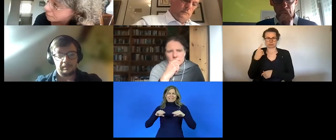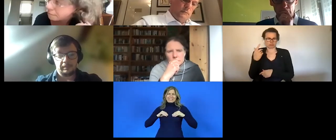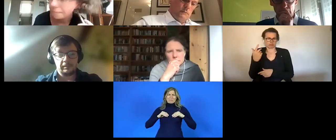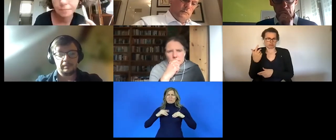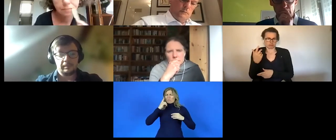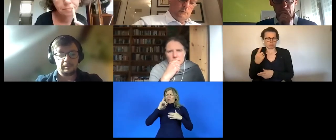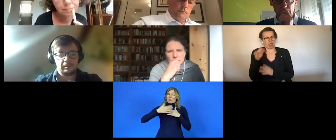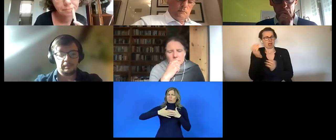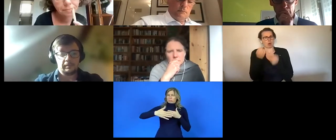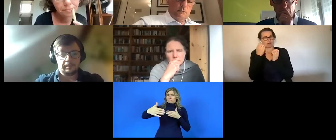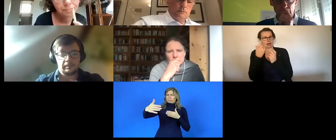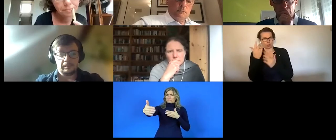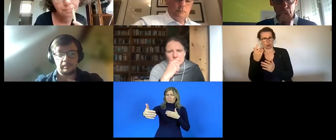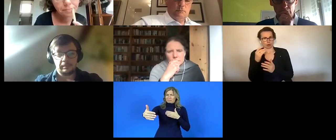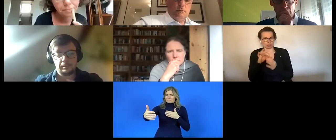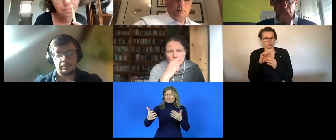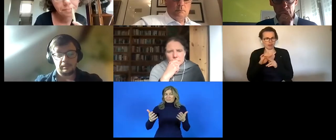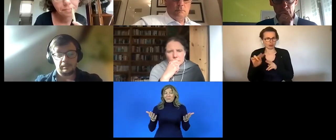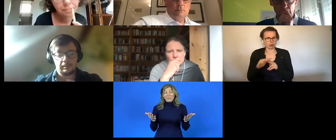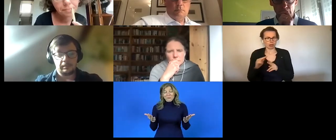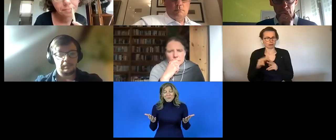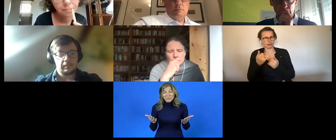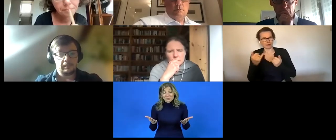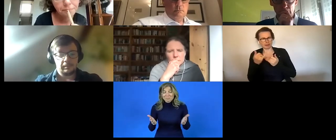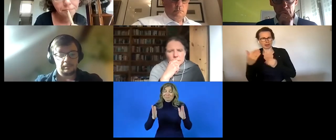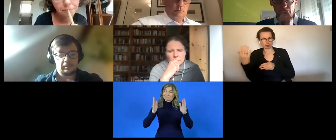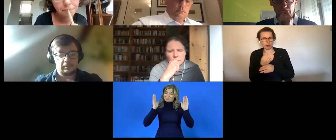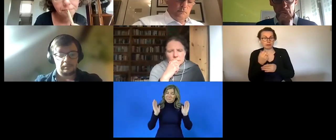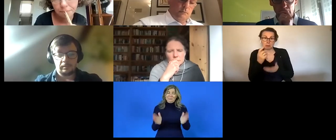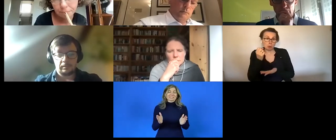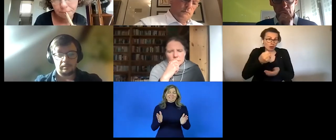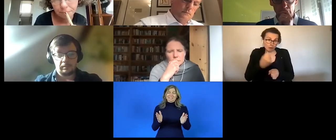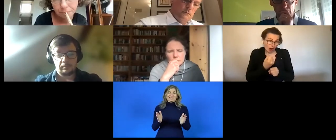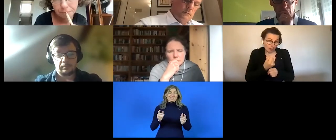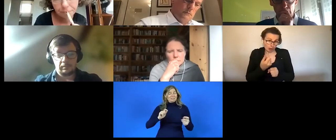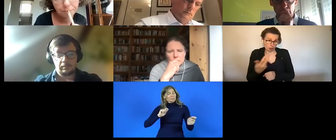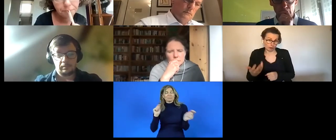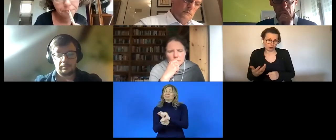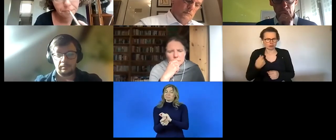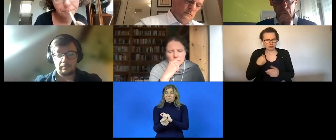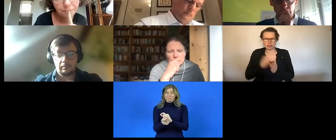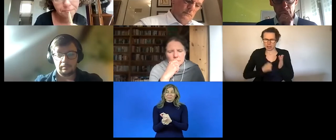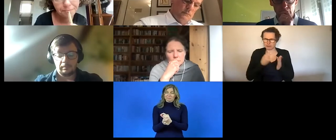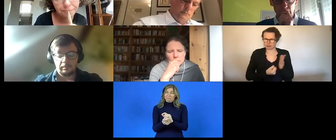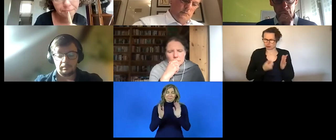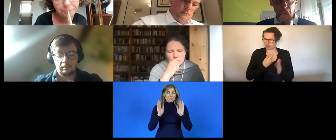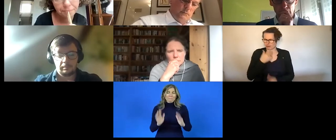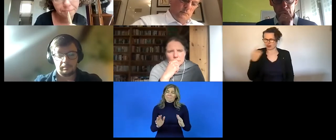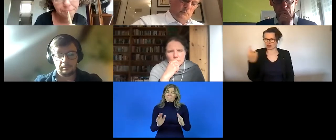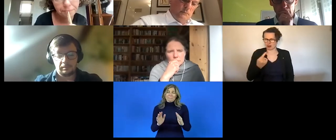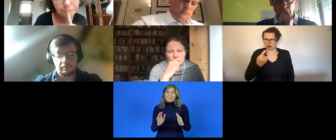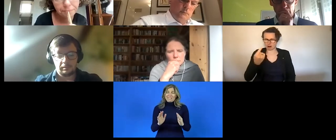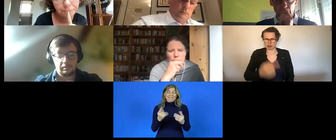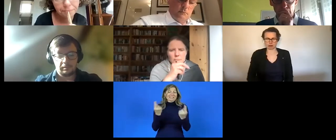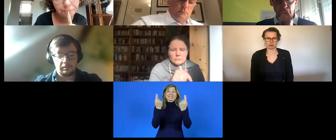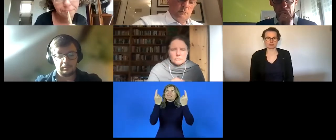over the long term so i think something must must move must happen to